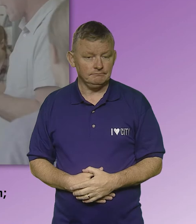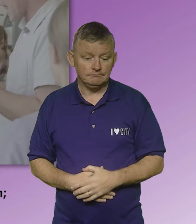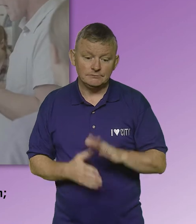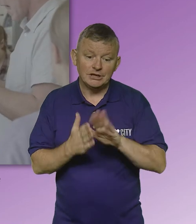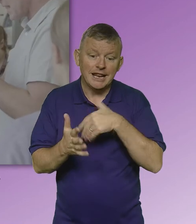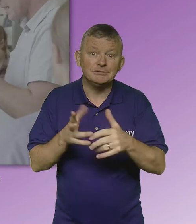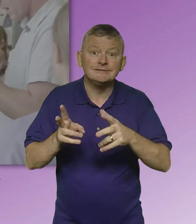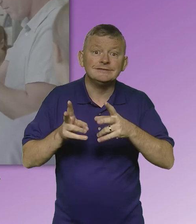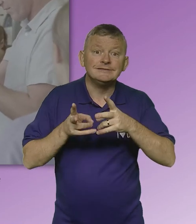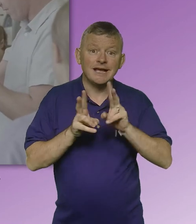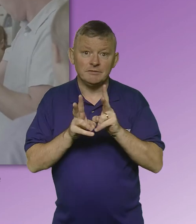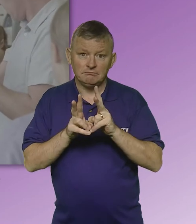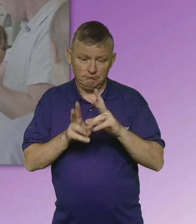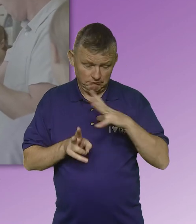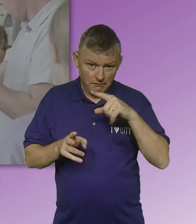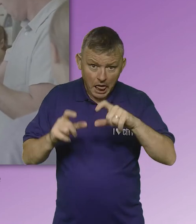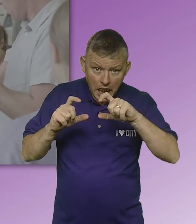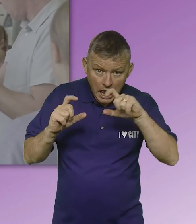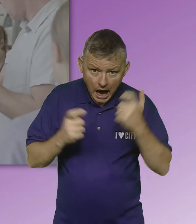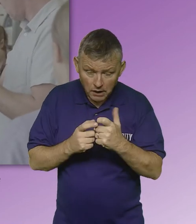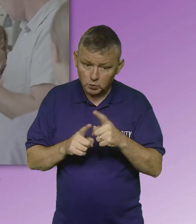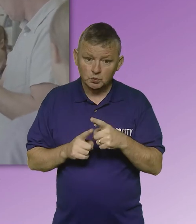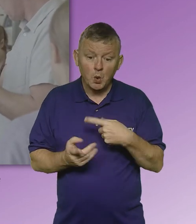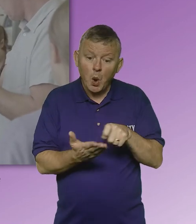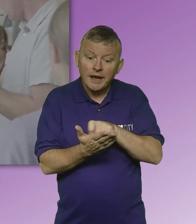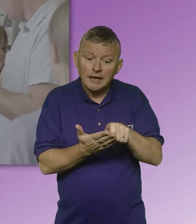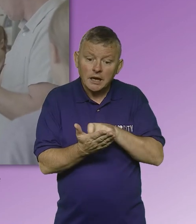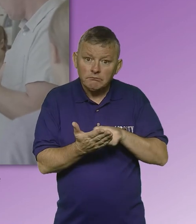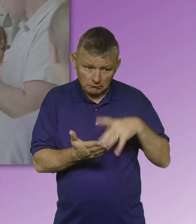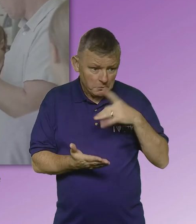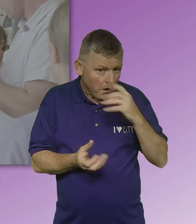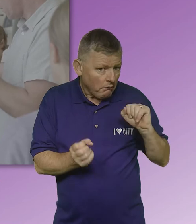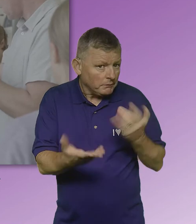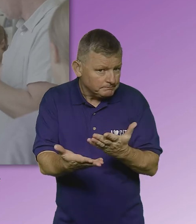sign language interpreters are available in class and note-taking is available.